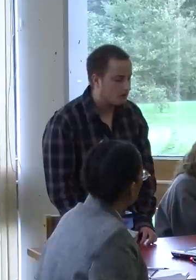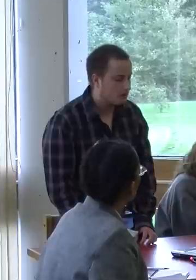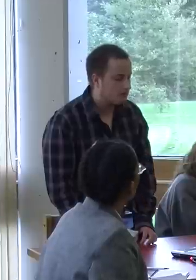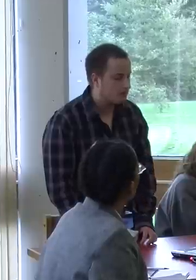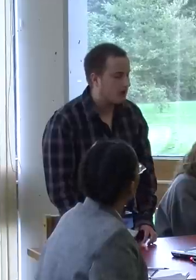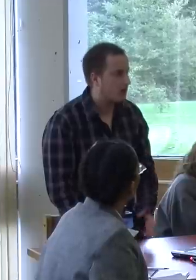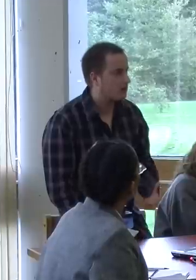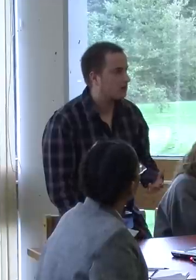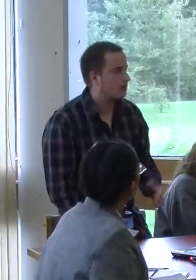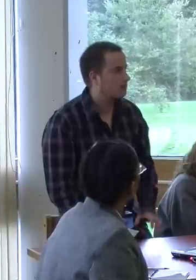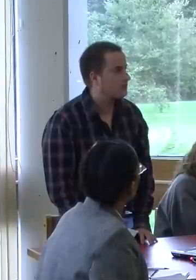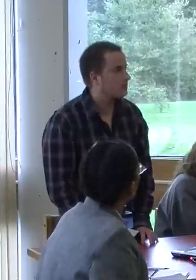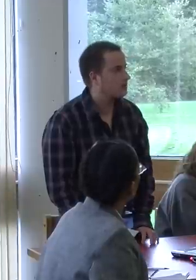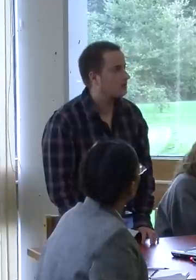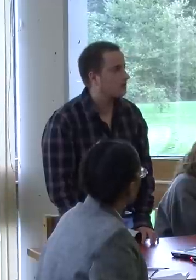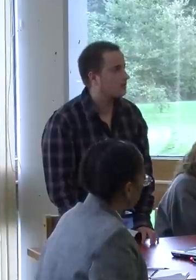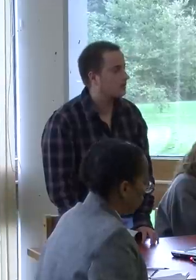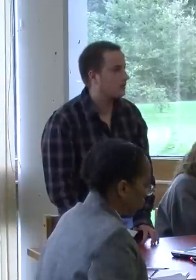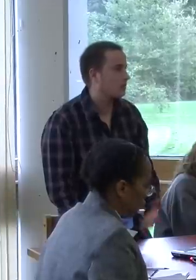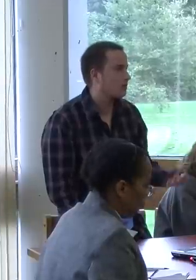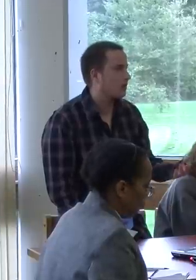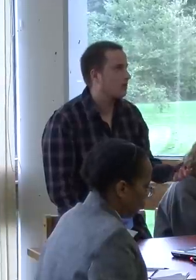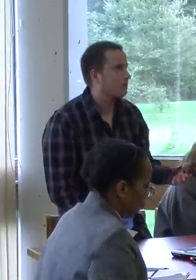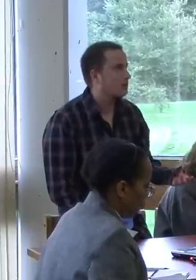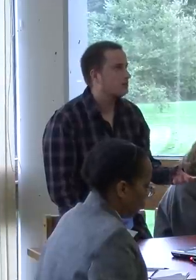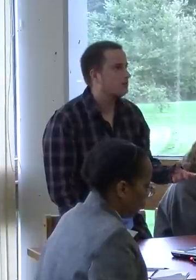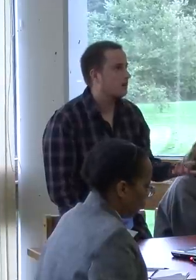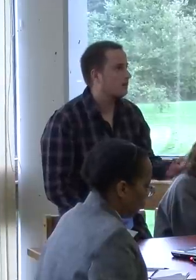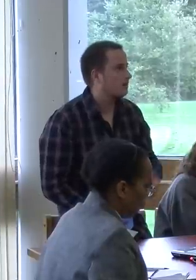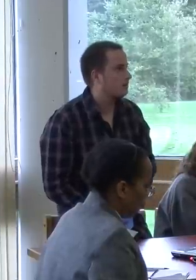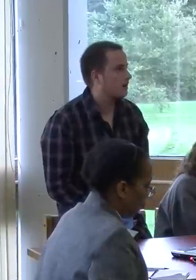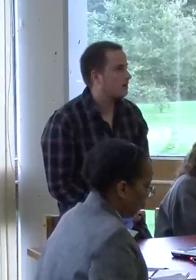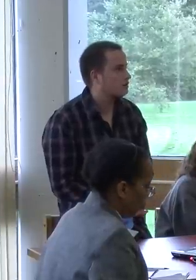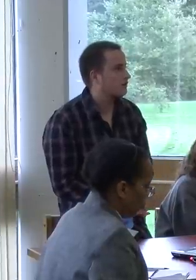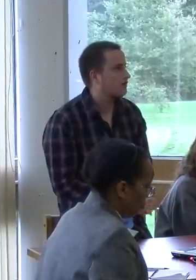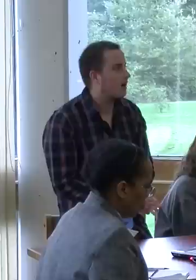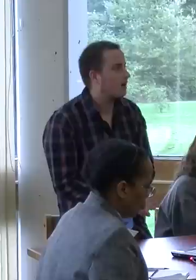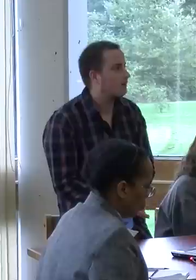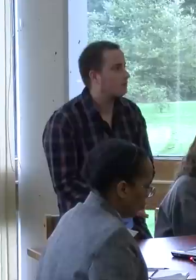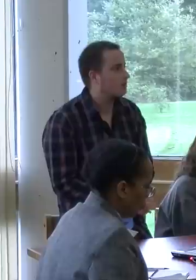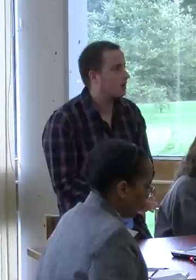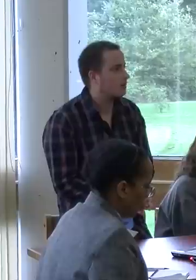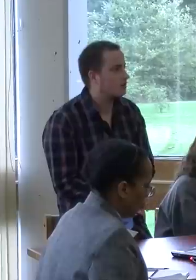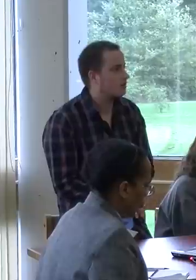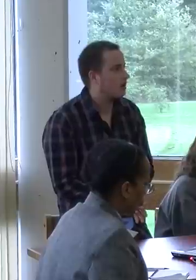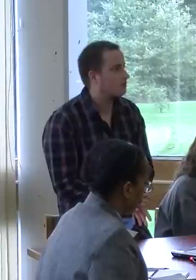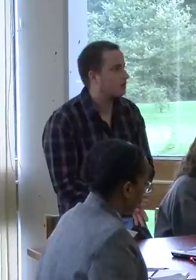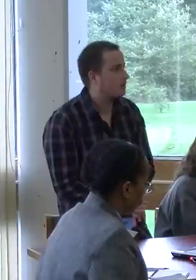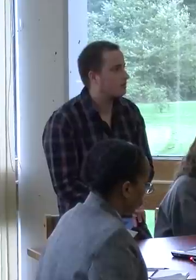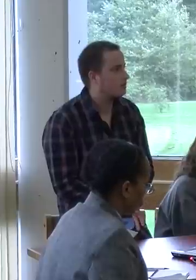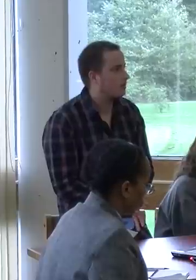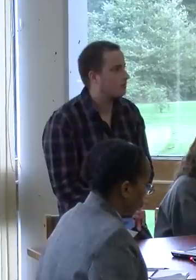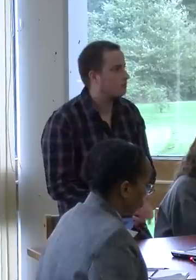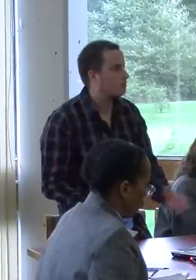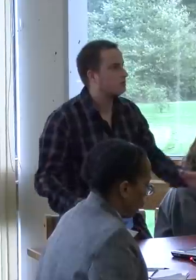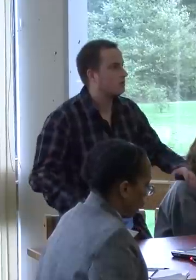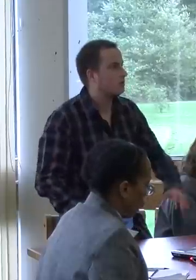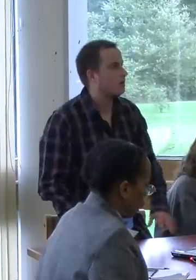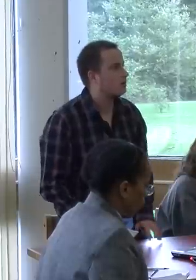But I immediately, starting at the age of five, when I could comprehend what was going on